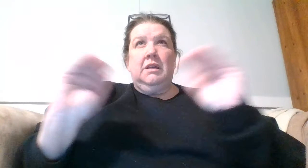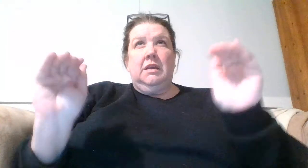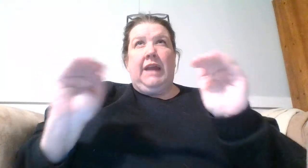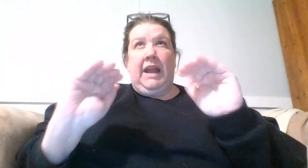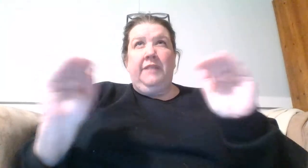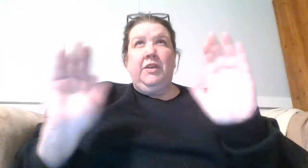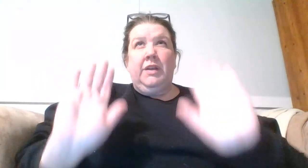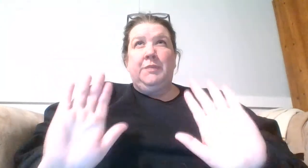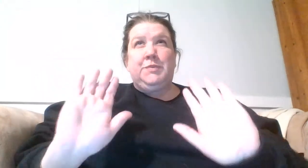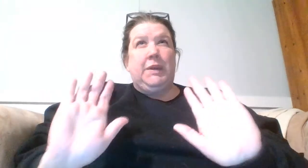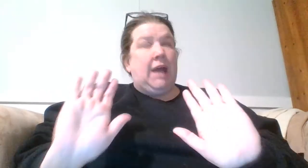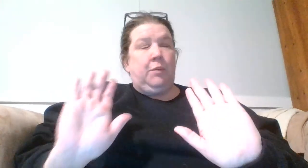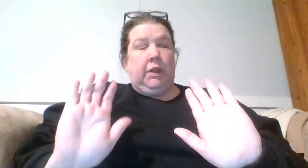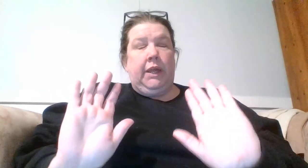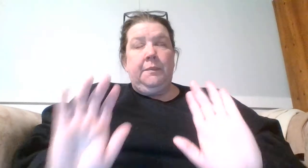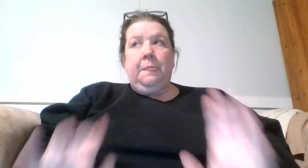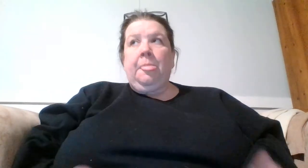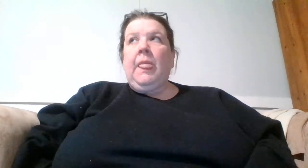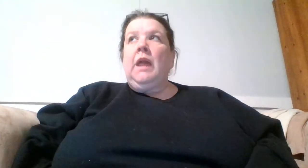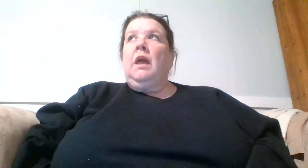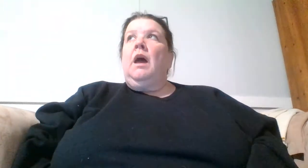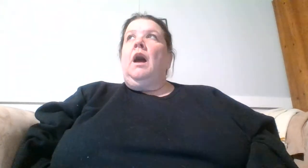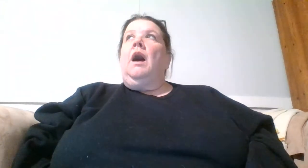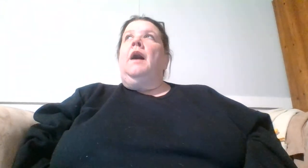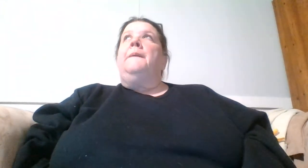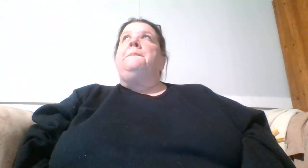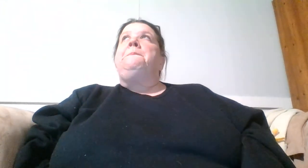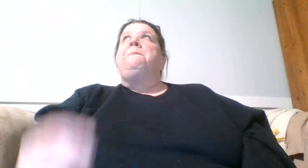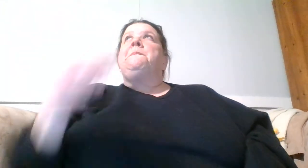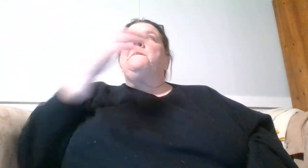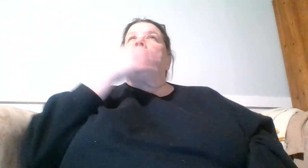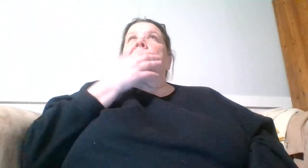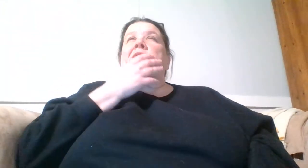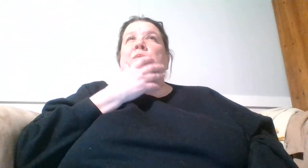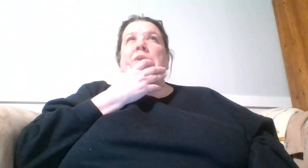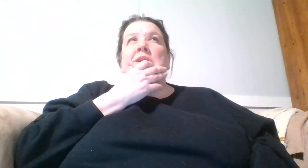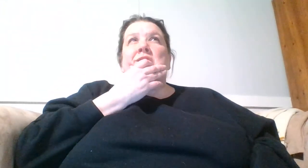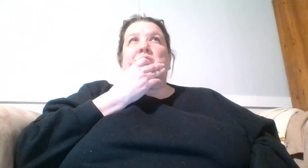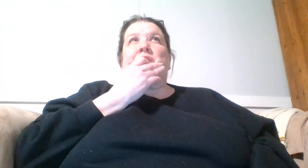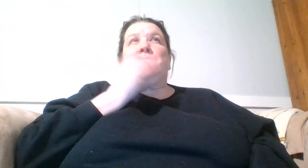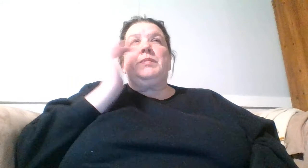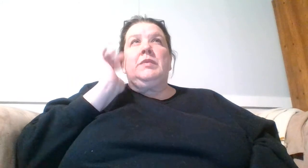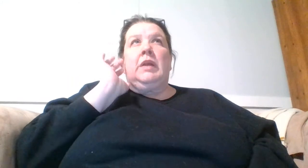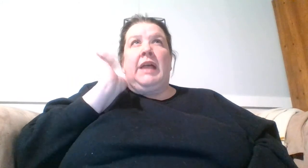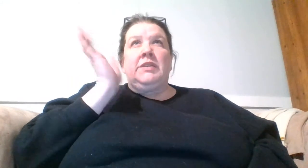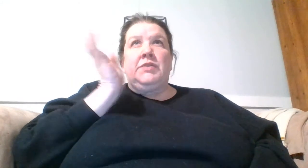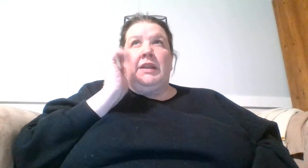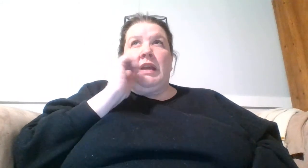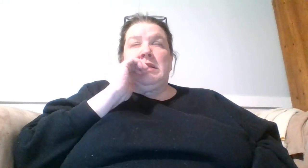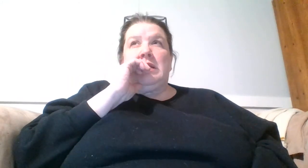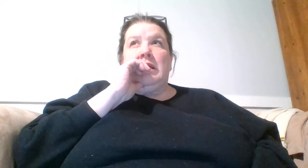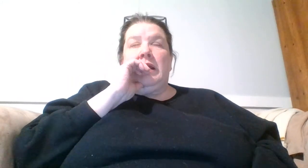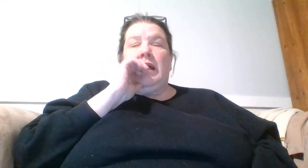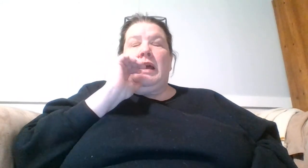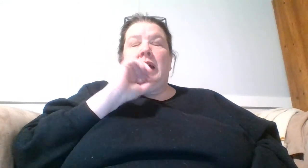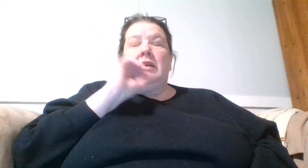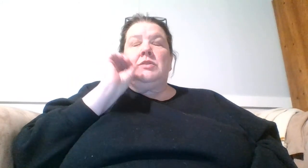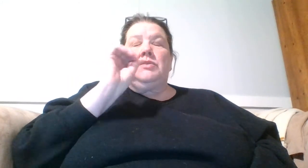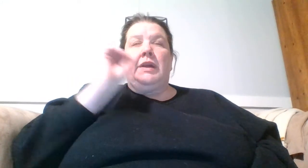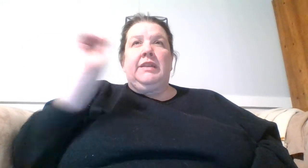kind of your hips, but not really. Um, so we're going to do some, a lot of strengthening, strengthening